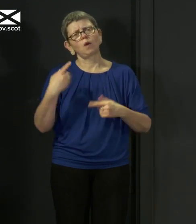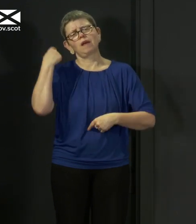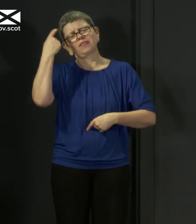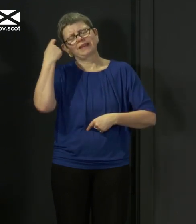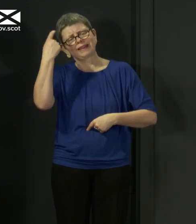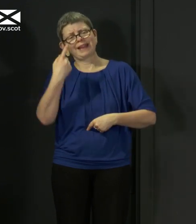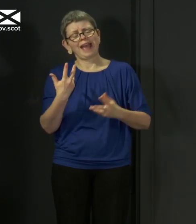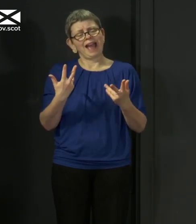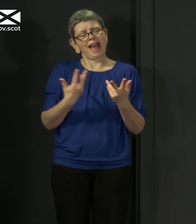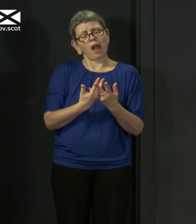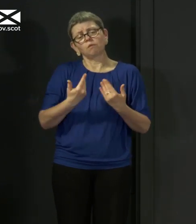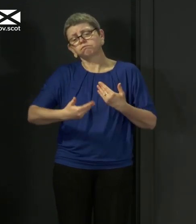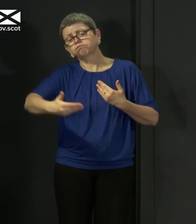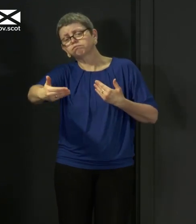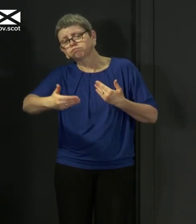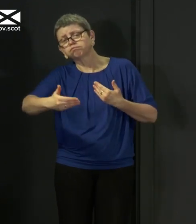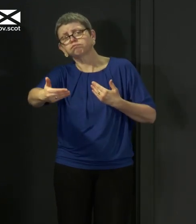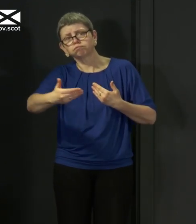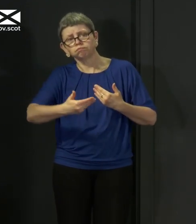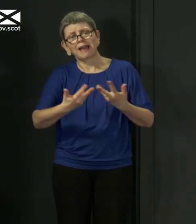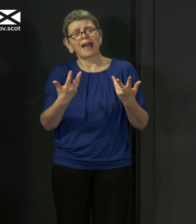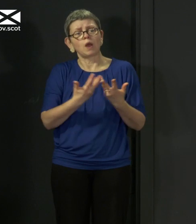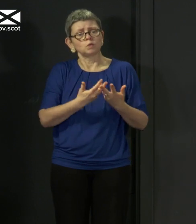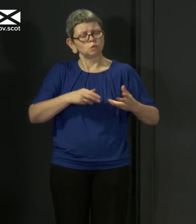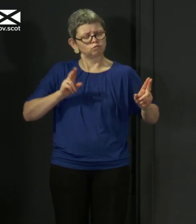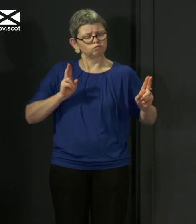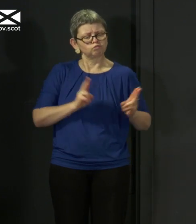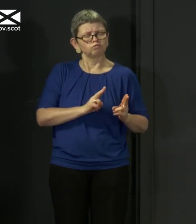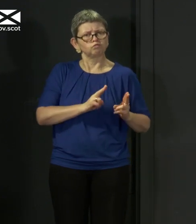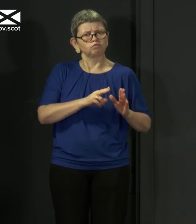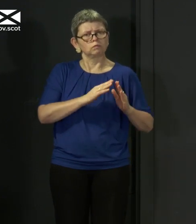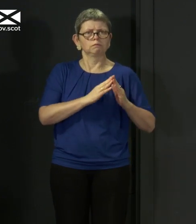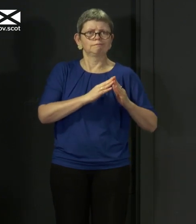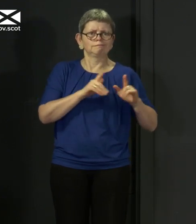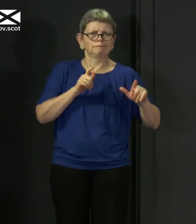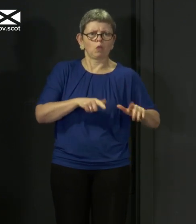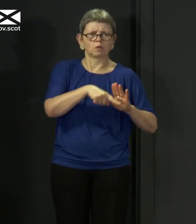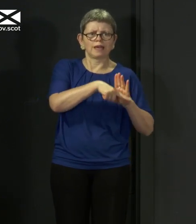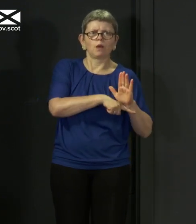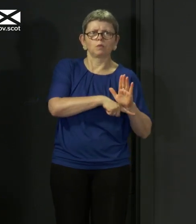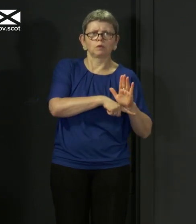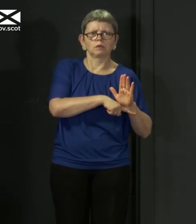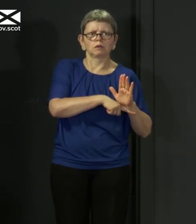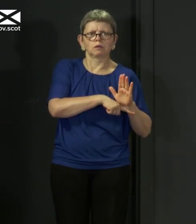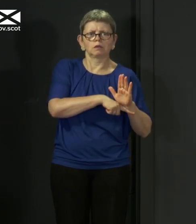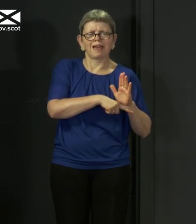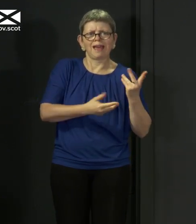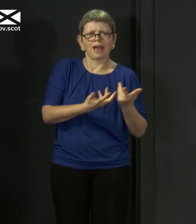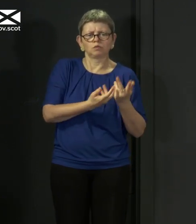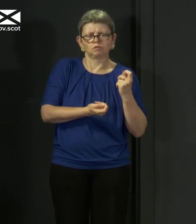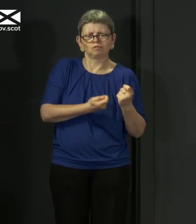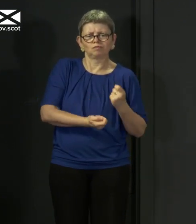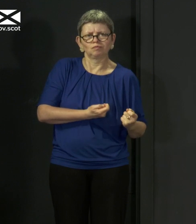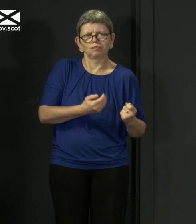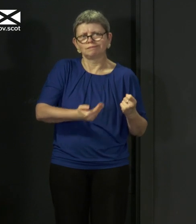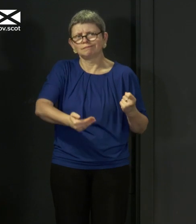begin to ease the lockdown a bit when it is safer to do so, although we can't yet put dates on any of that. And as I said last week, lifting